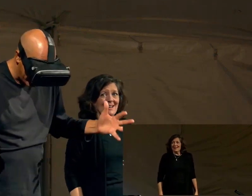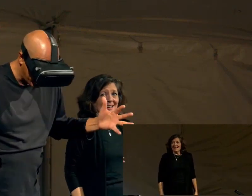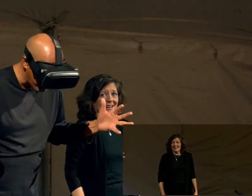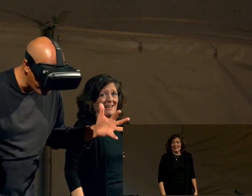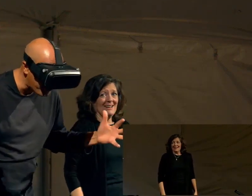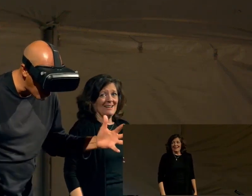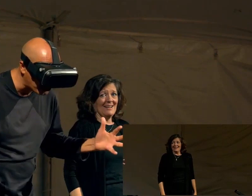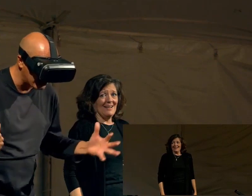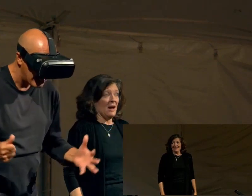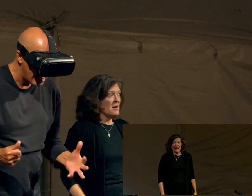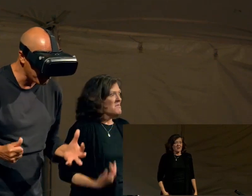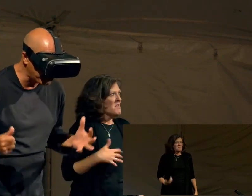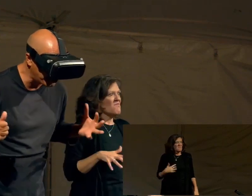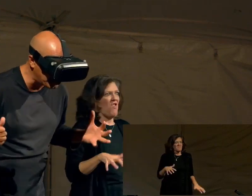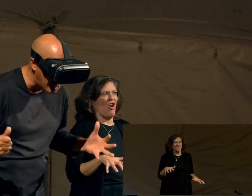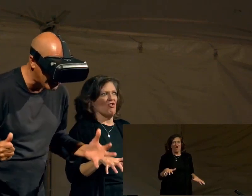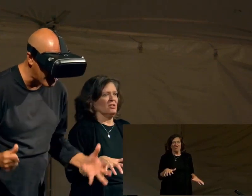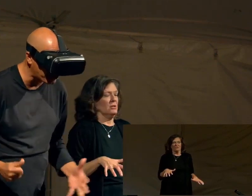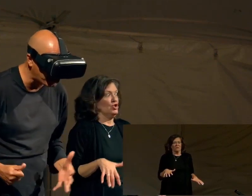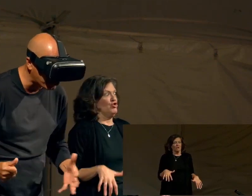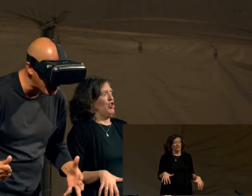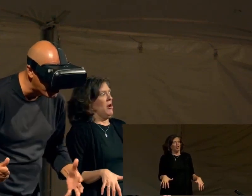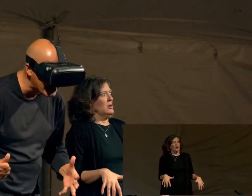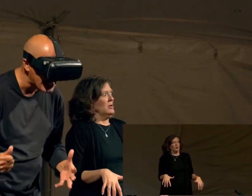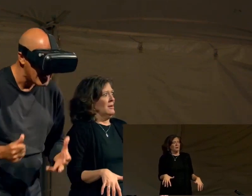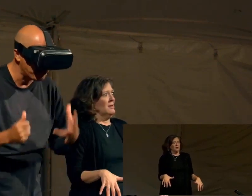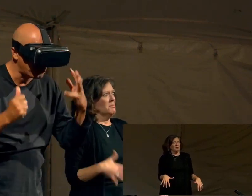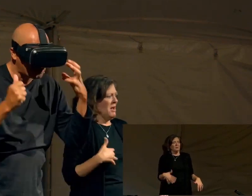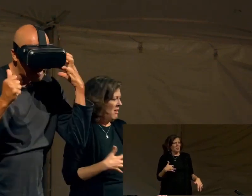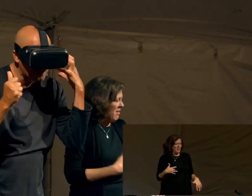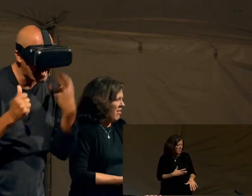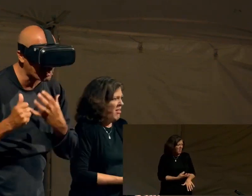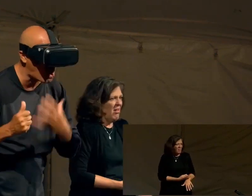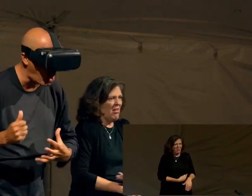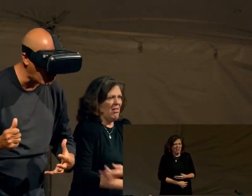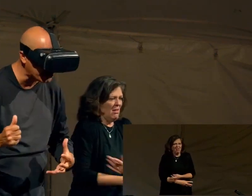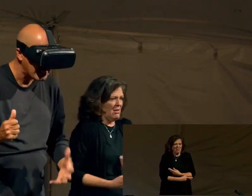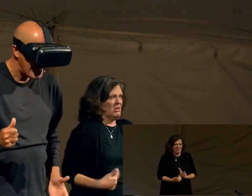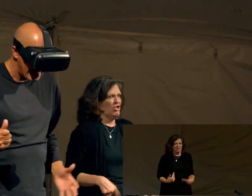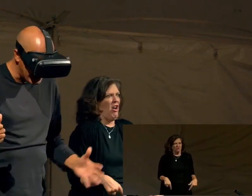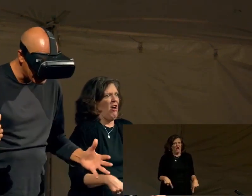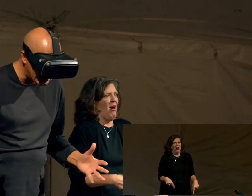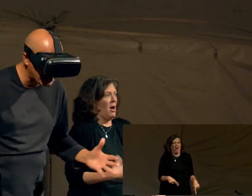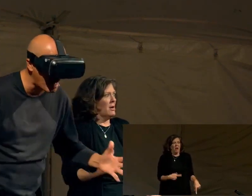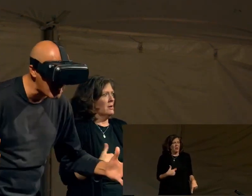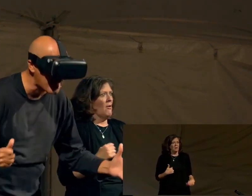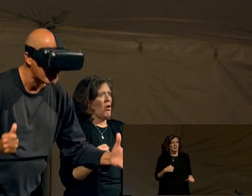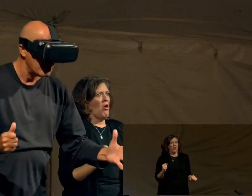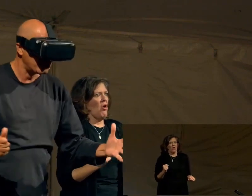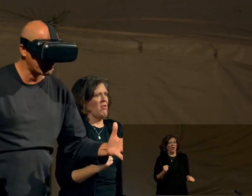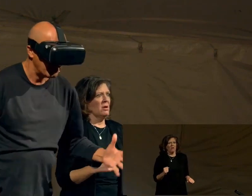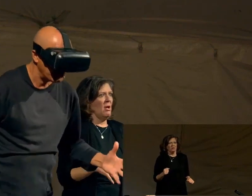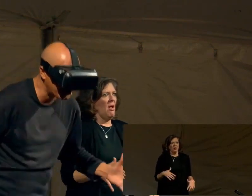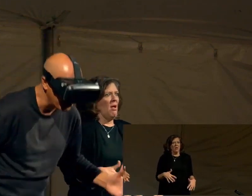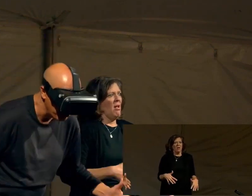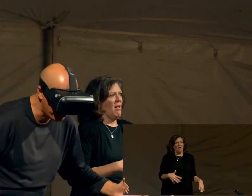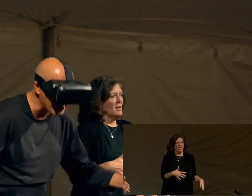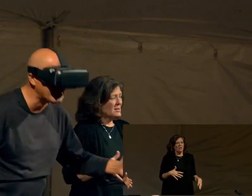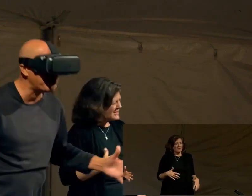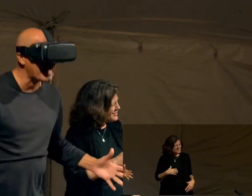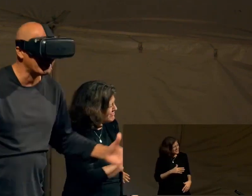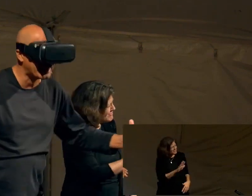And I'm like, I'm frozen. I'm in shock. I'm trembling. I'm getting cold. And he's like, come on. Just